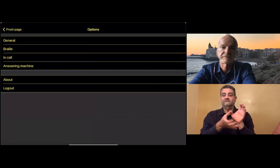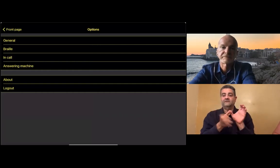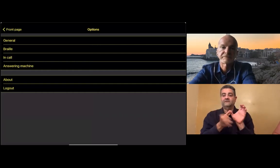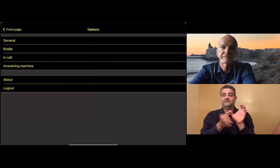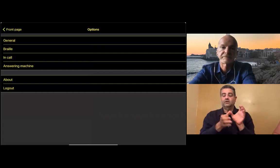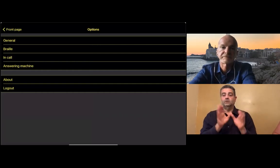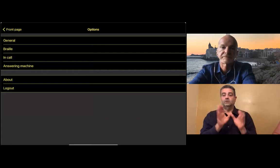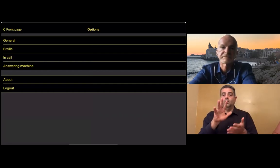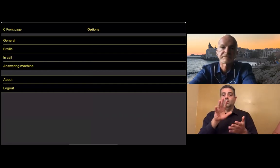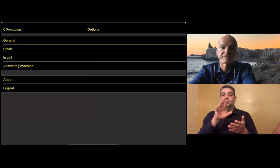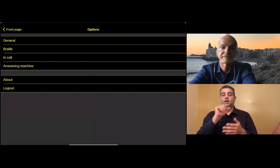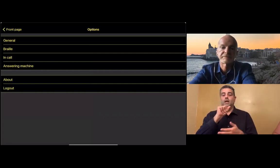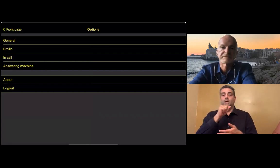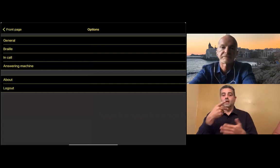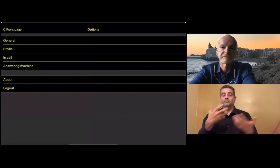off the bat.